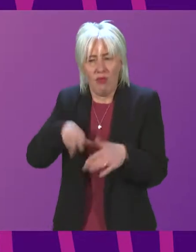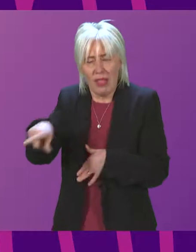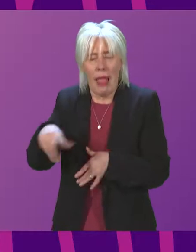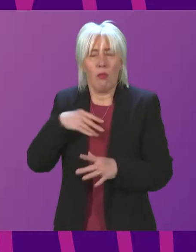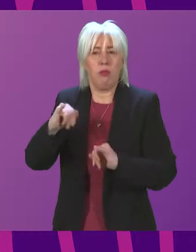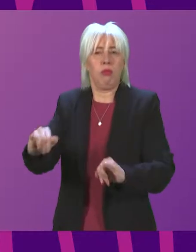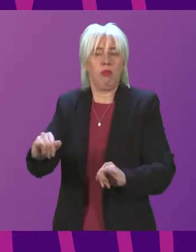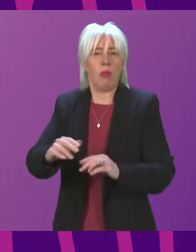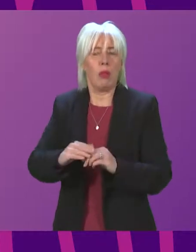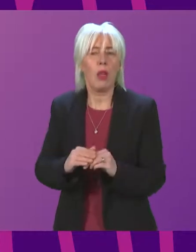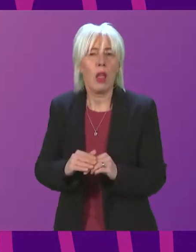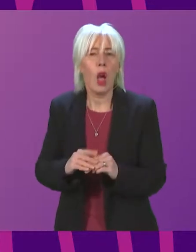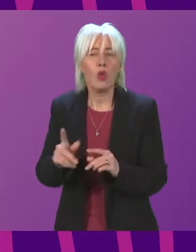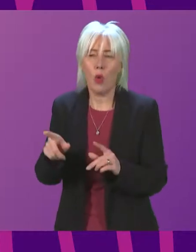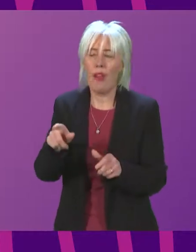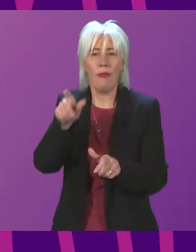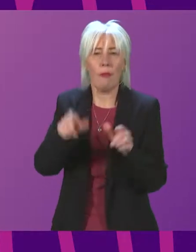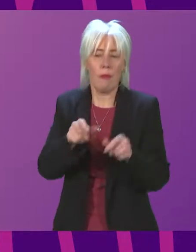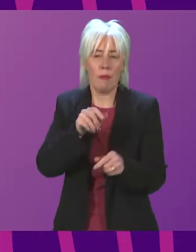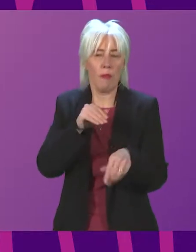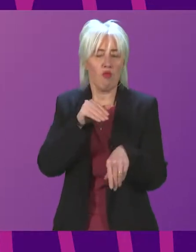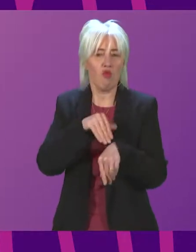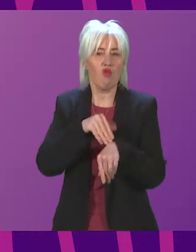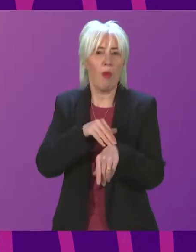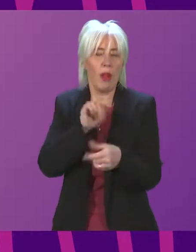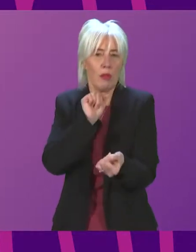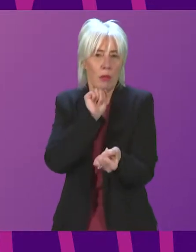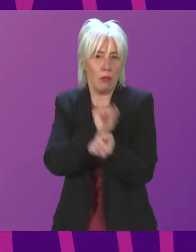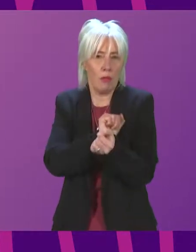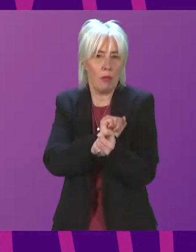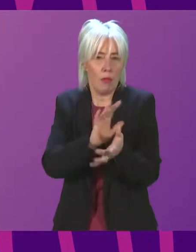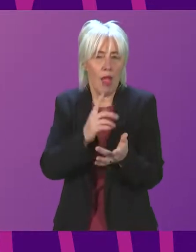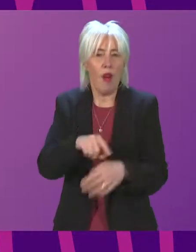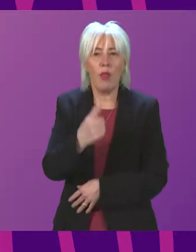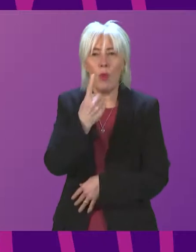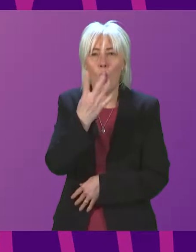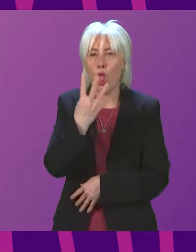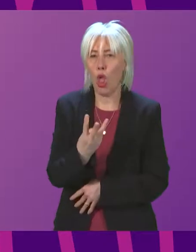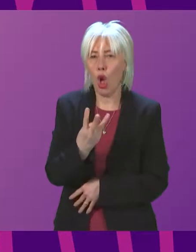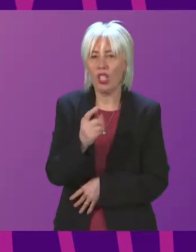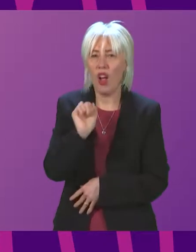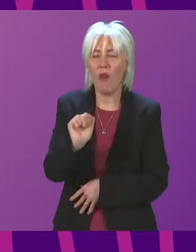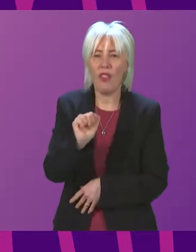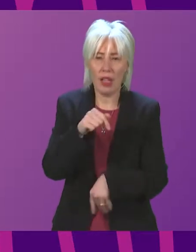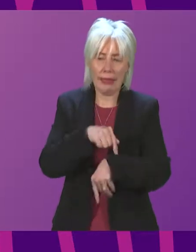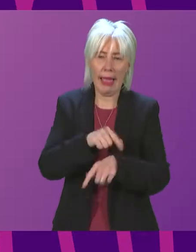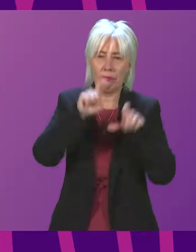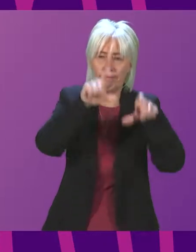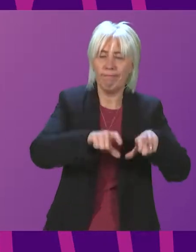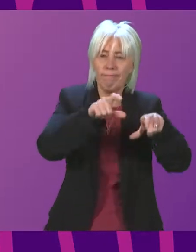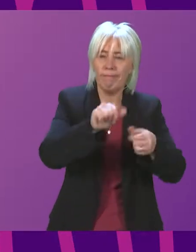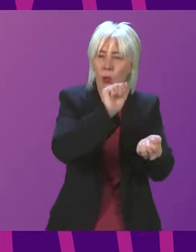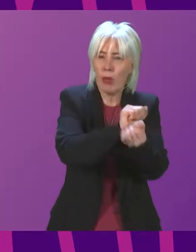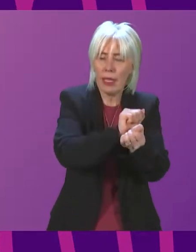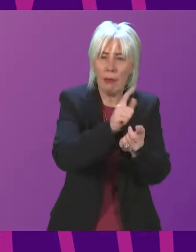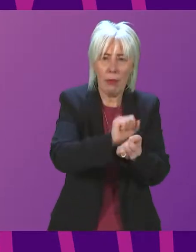proposals to release criminals in prison after serving just a third of their sentence? In light of these shocking statistics